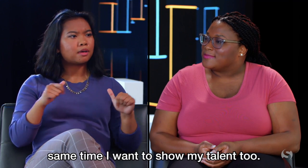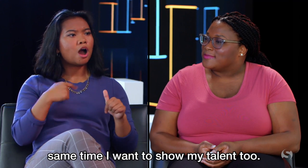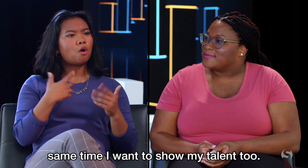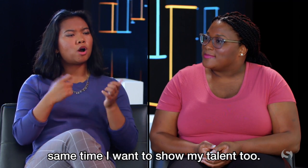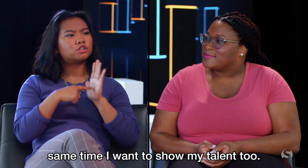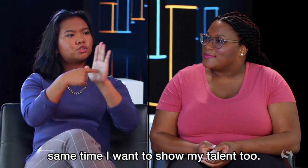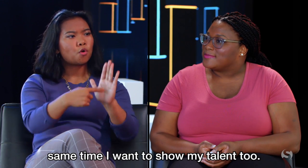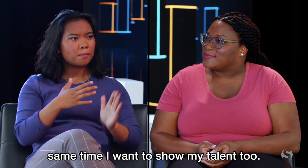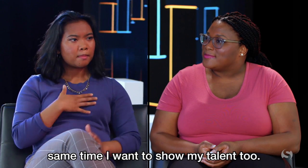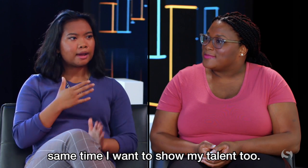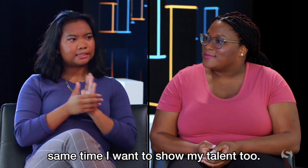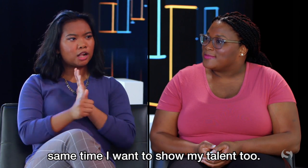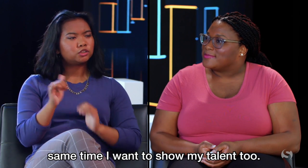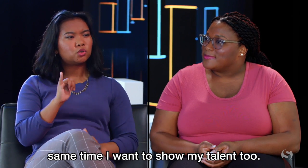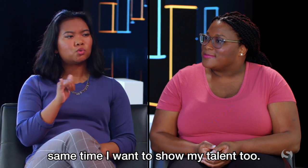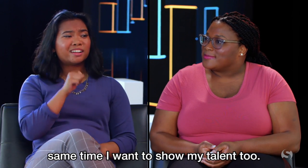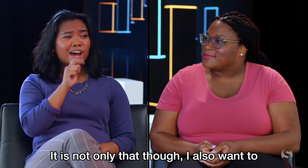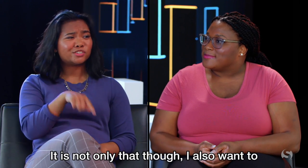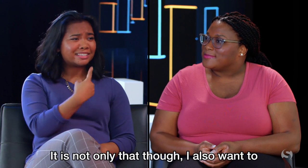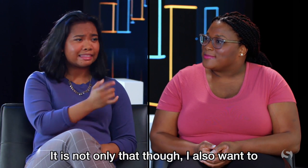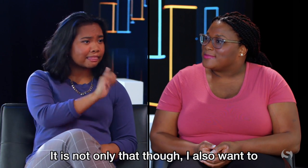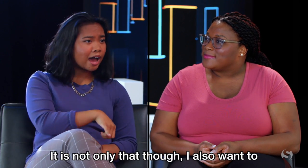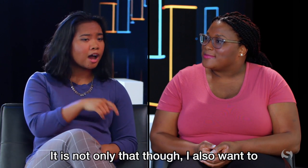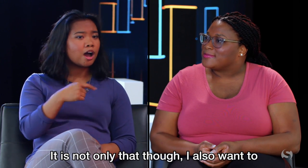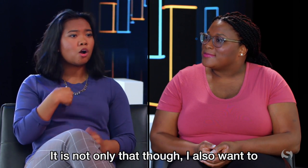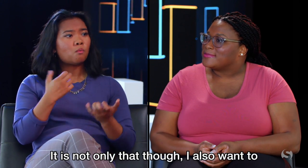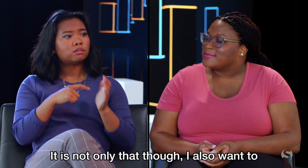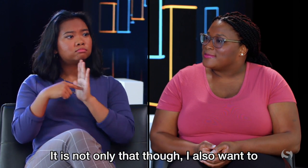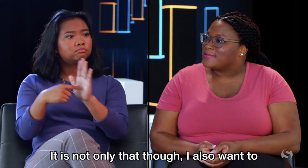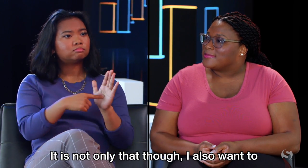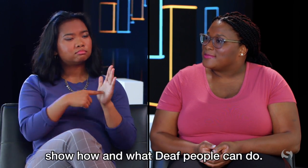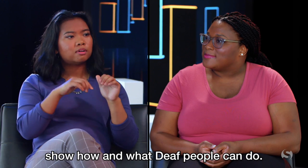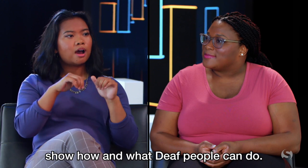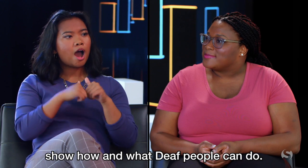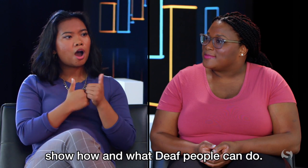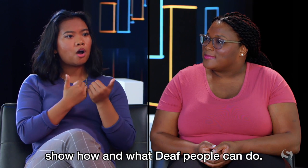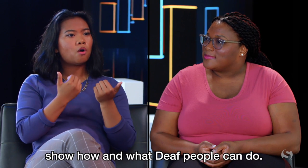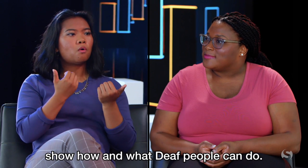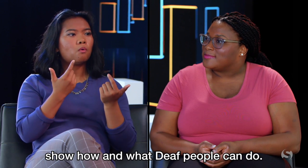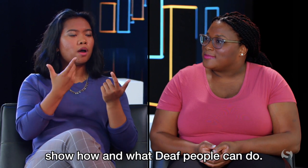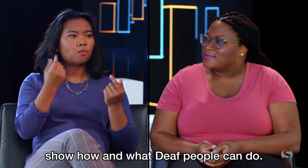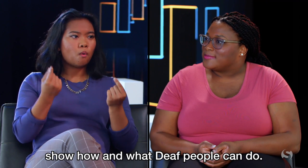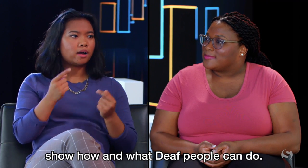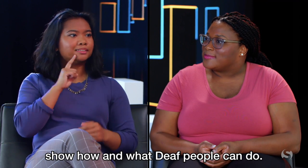But at the same time, I want to show my talent, too. It is not only that, though. I also want to show how and what Deaf people can do.